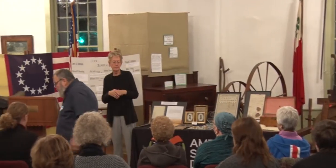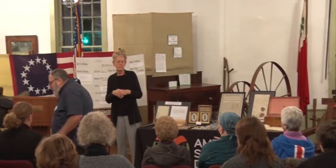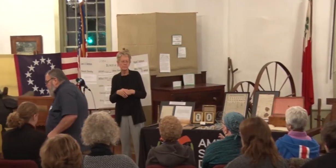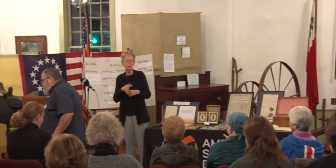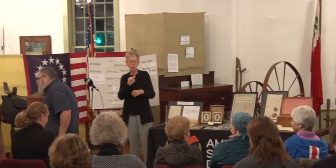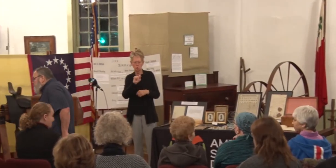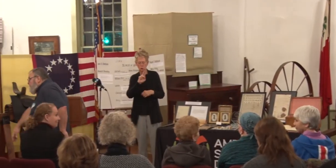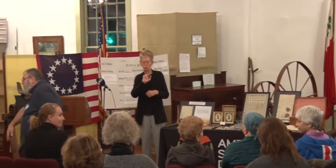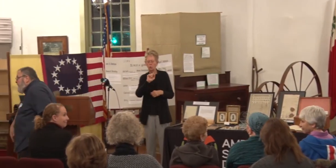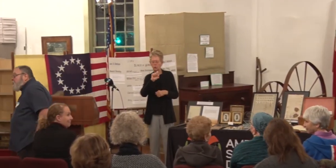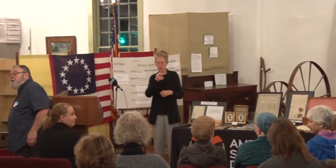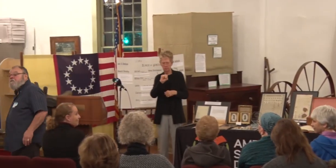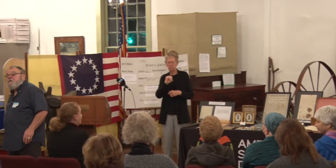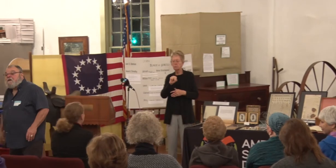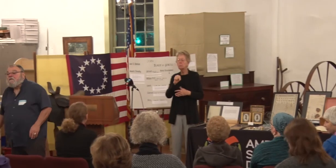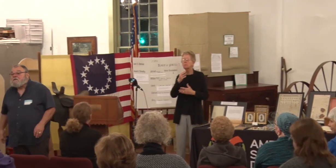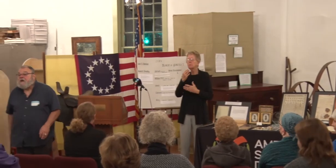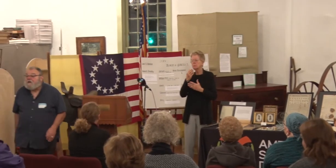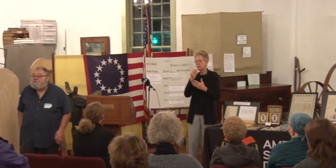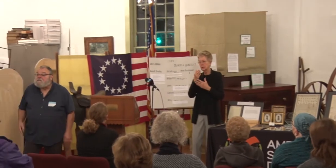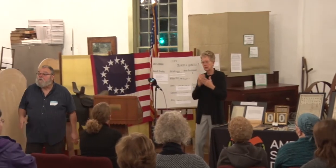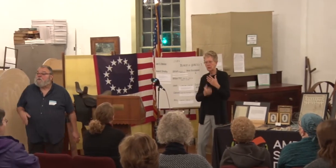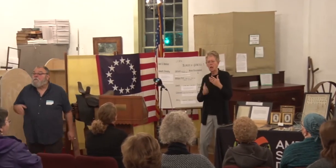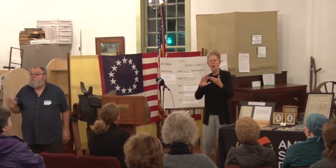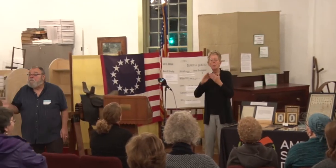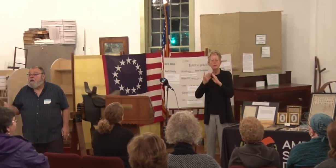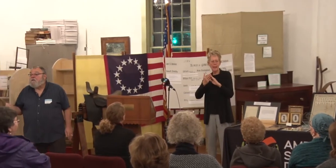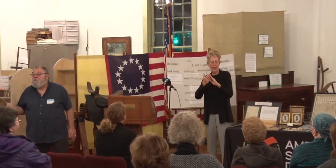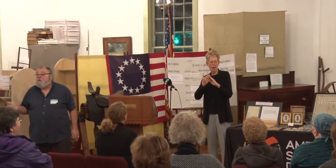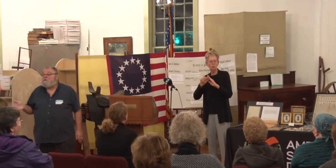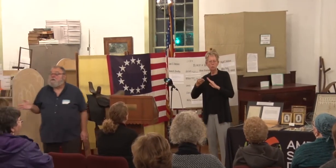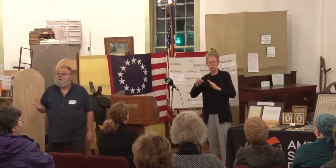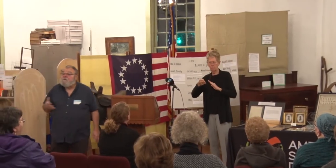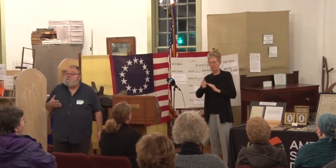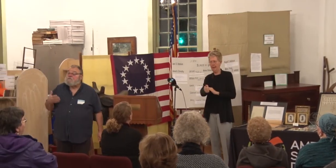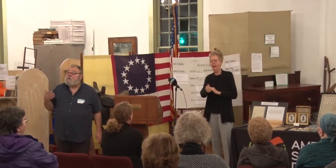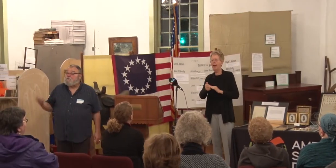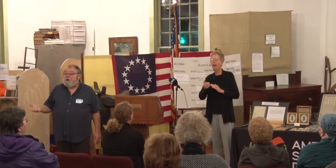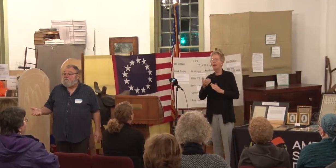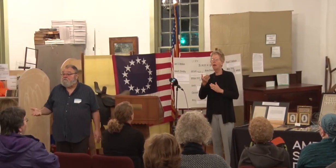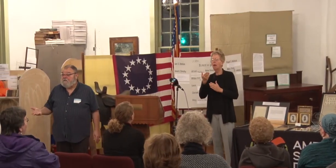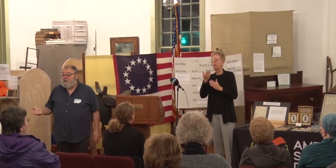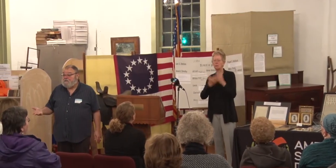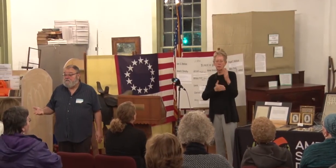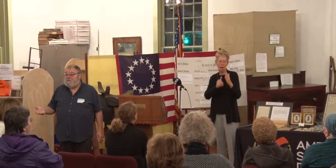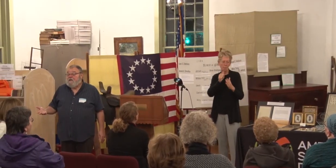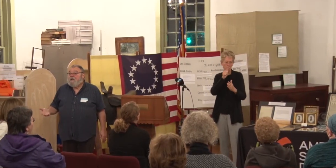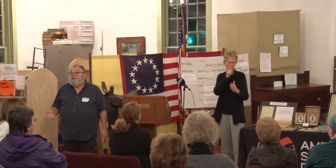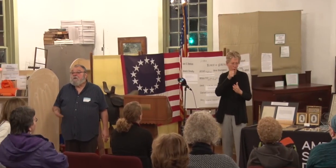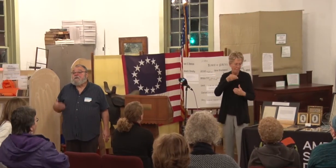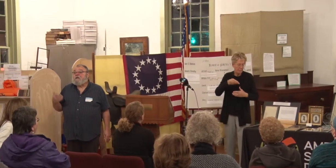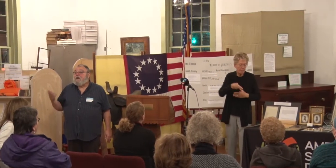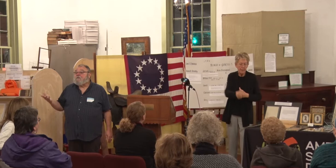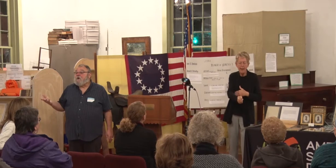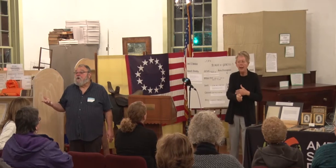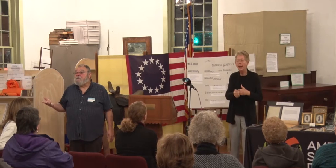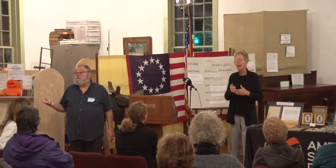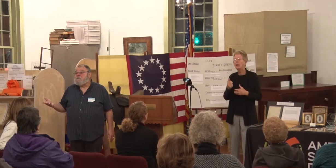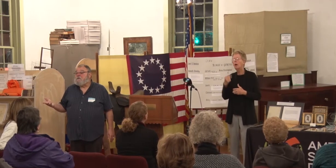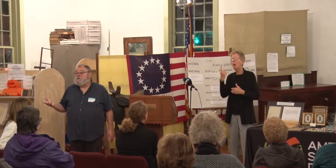some of the towns would would pay for it some of it was with private funds we did have an early student